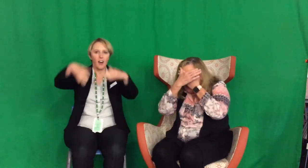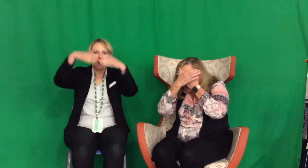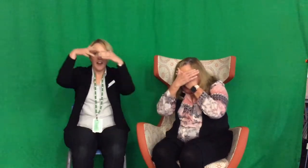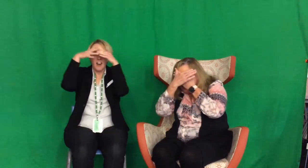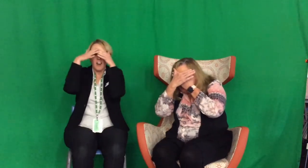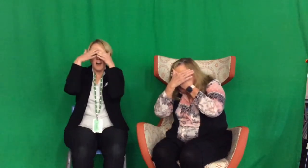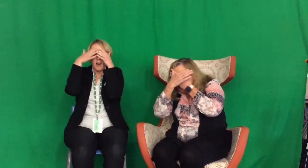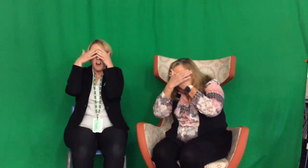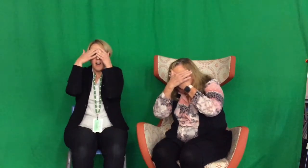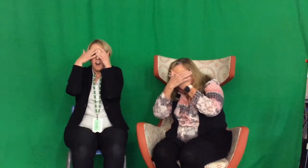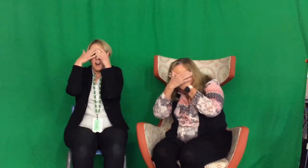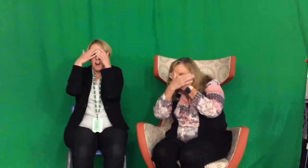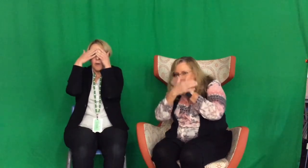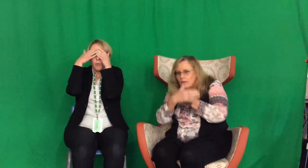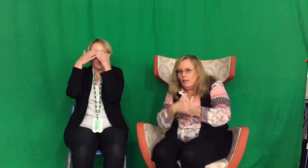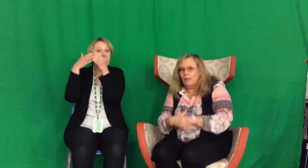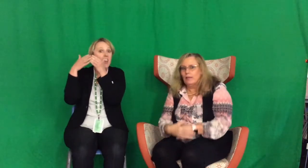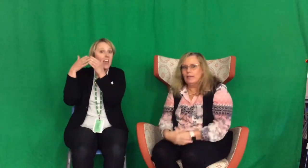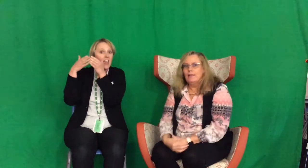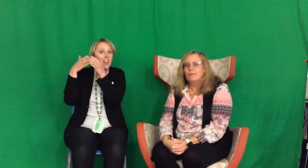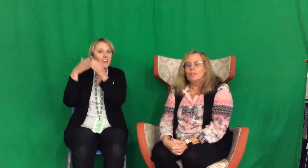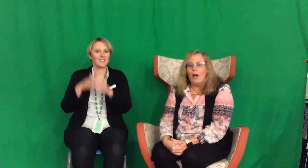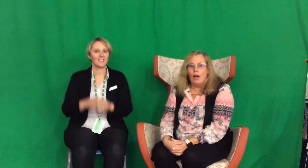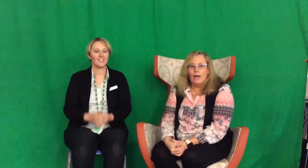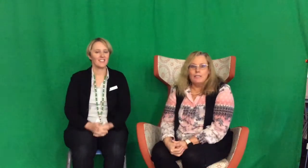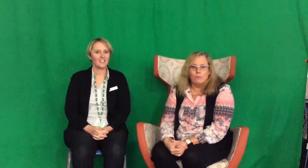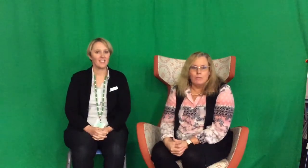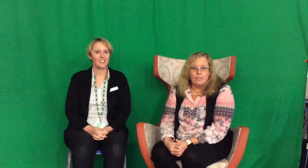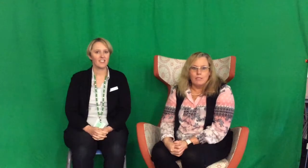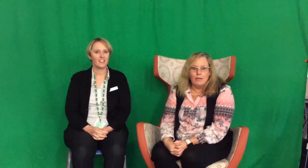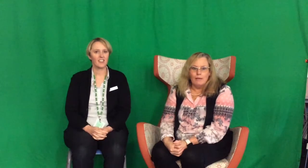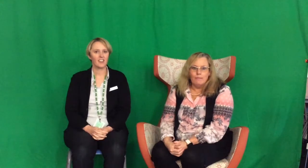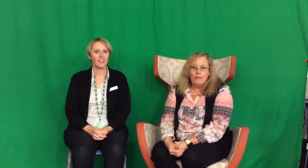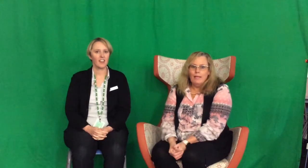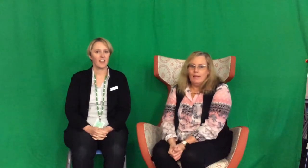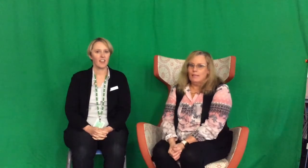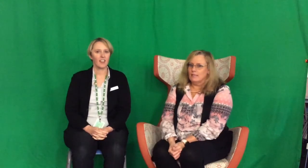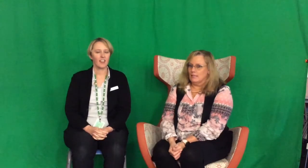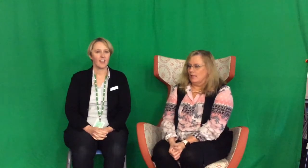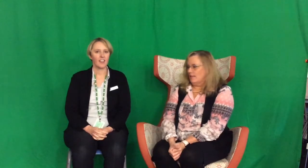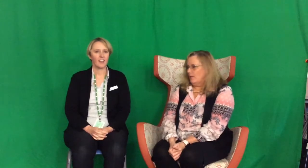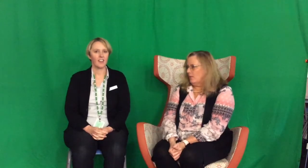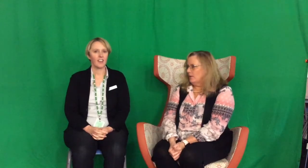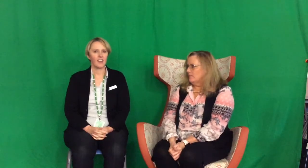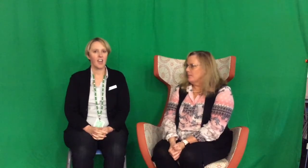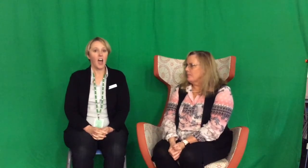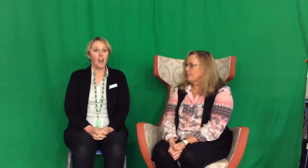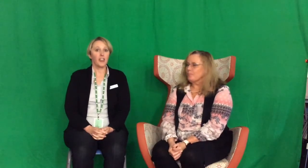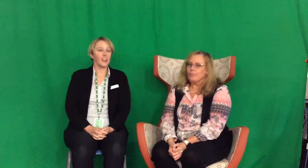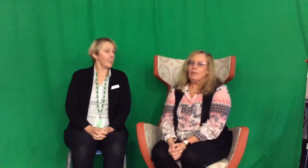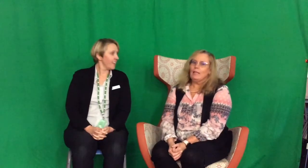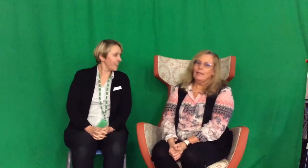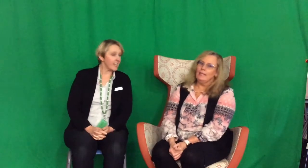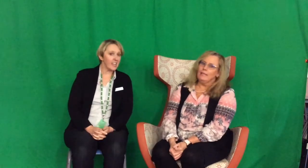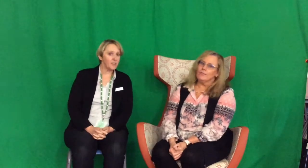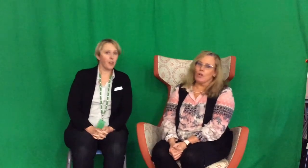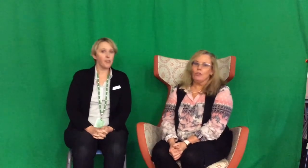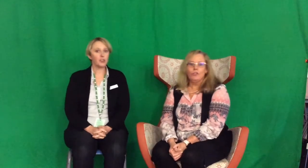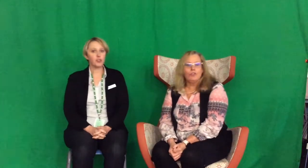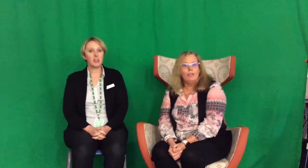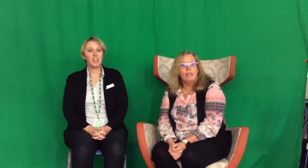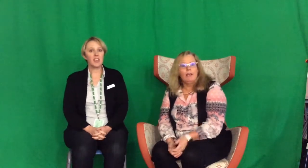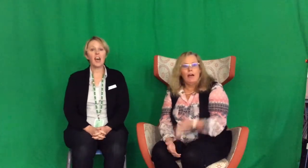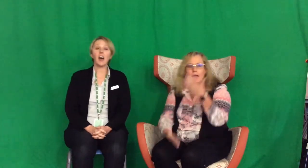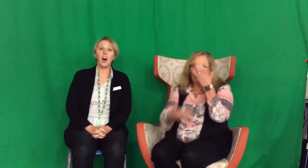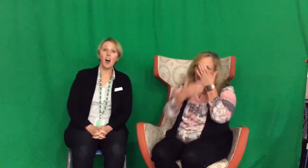behind our hands, can't we? The leaves hide in wintertime. Let's sing that one. The leaves